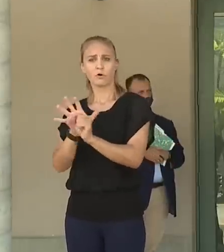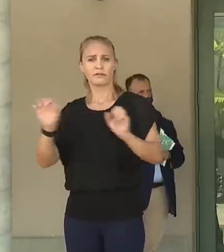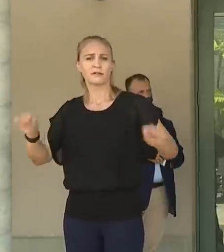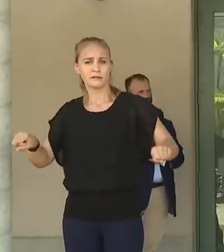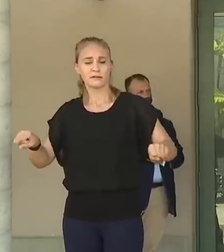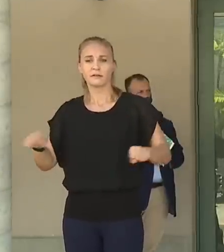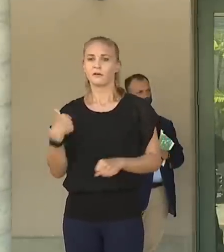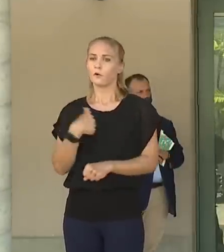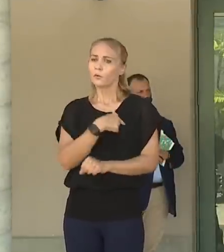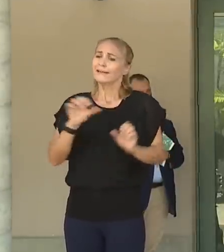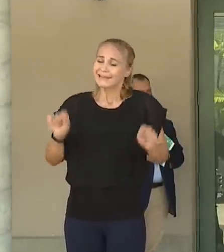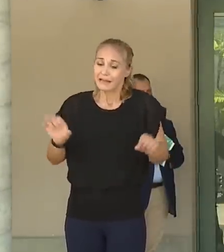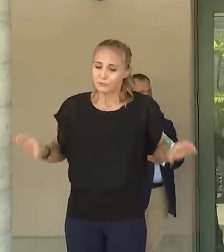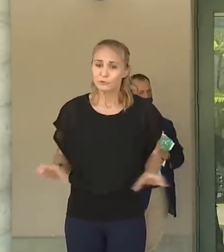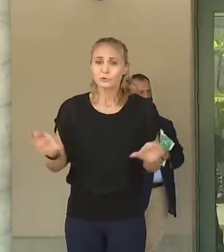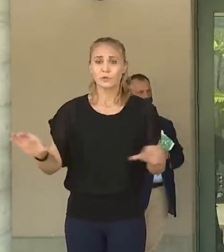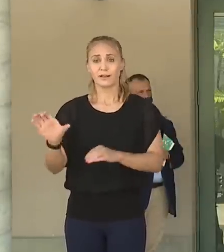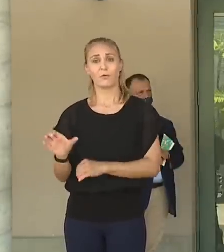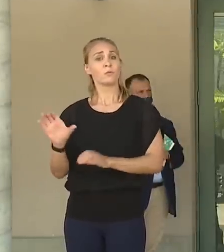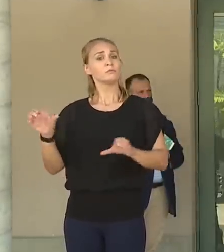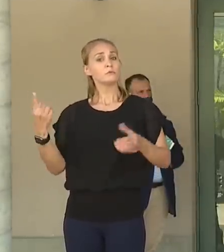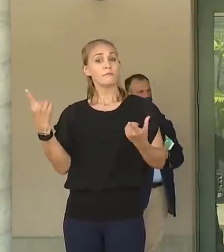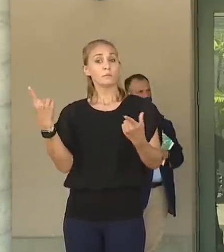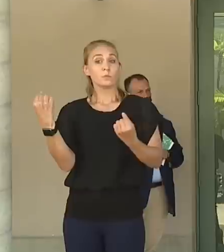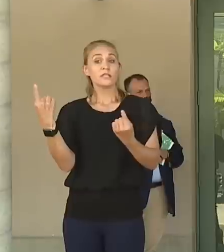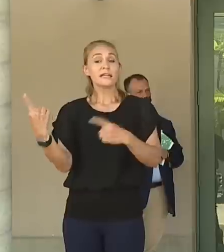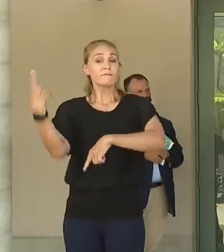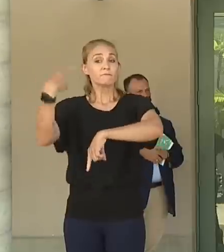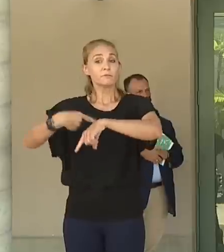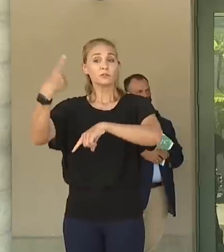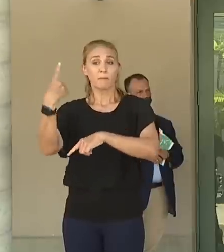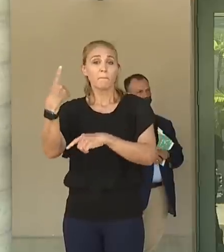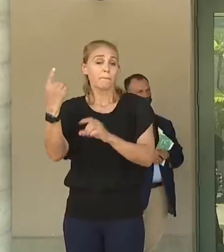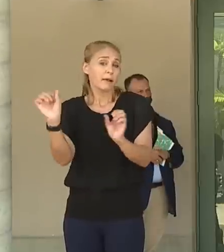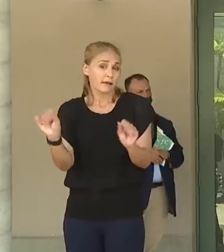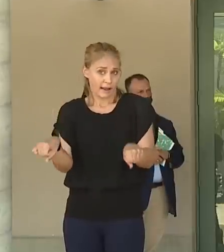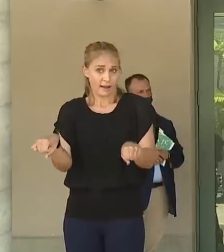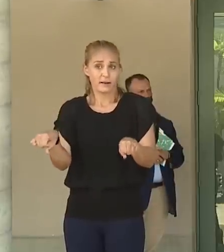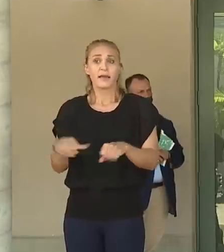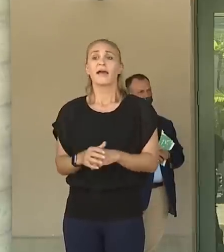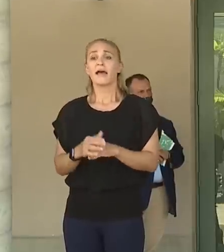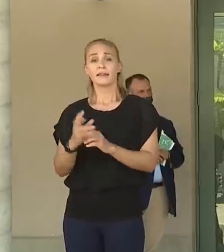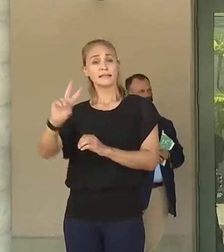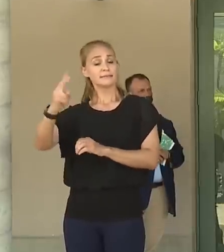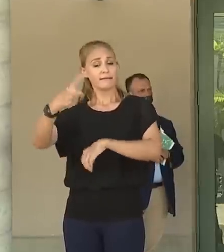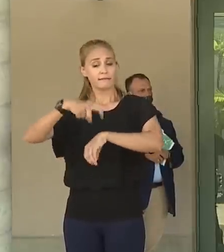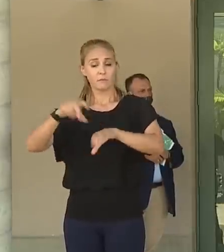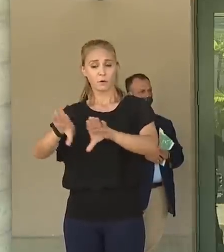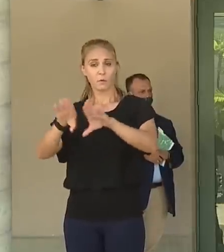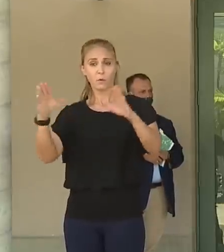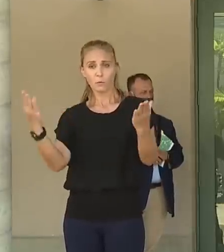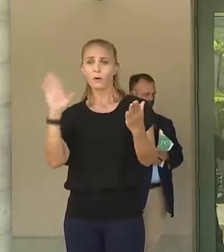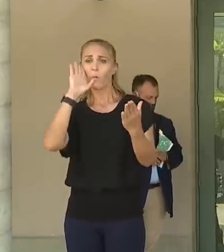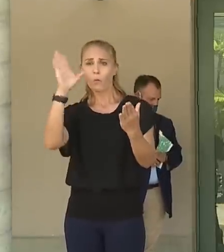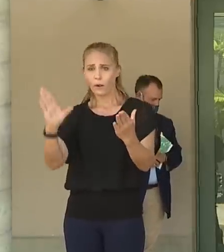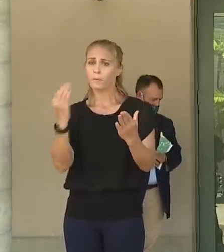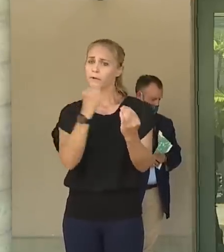We can do this. We did it once. We can do it again. And when we reopen, it'll be different than the first time.